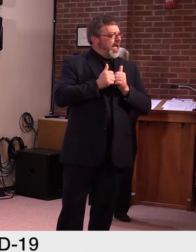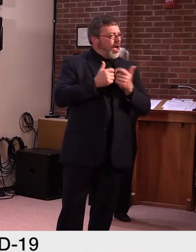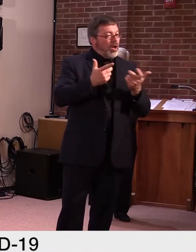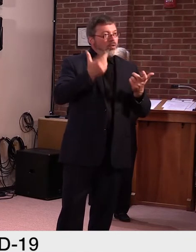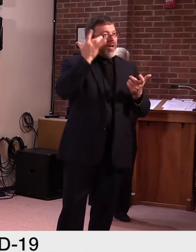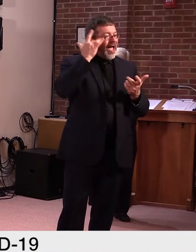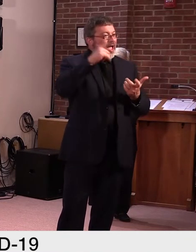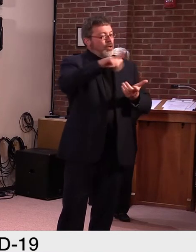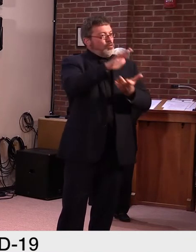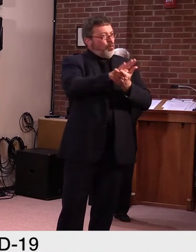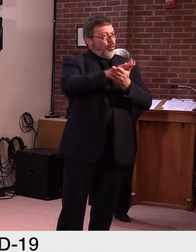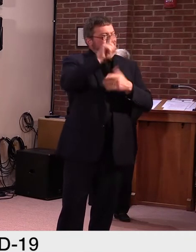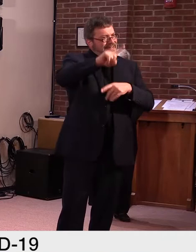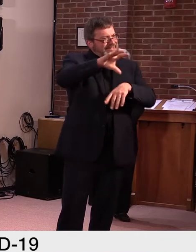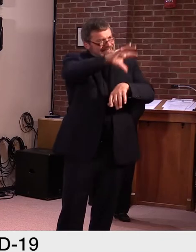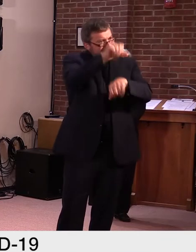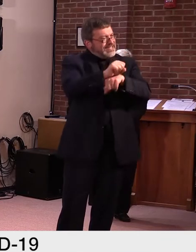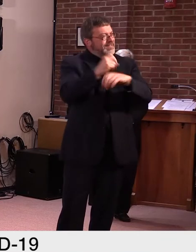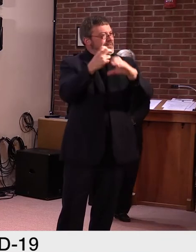like that.